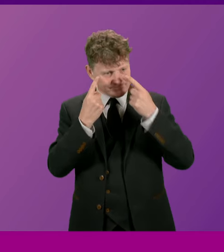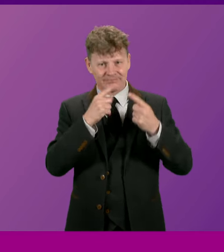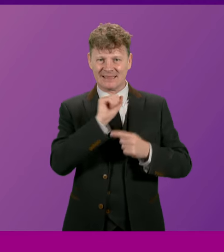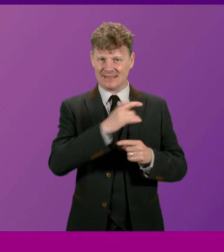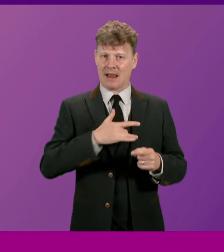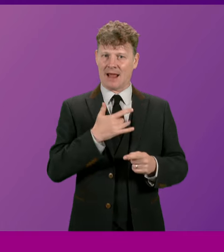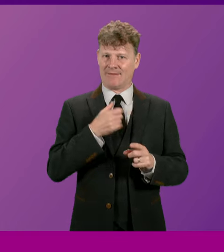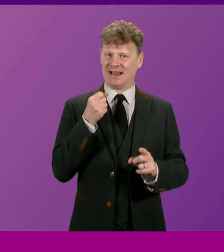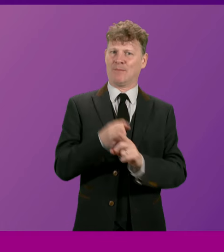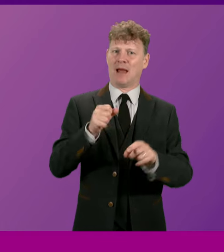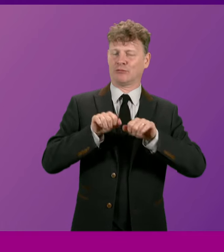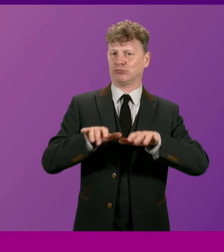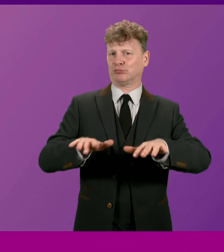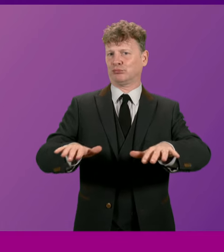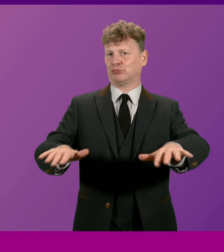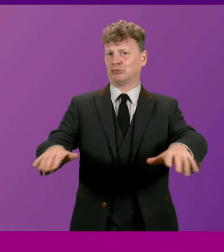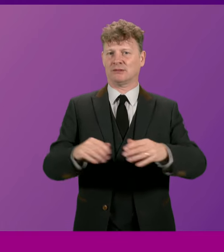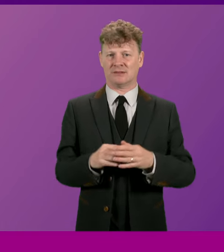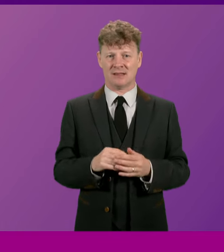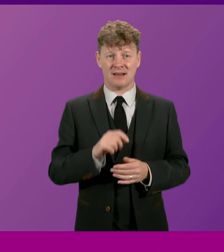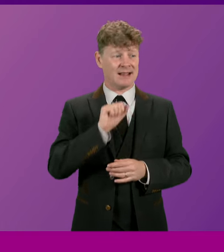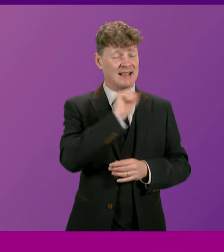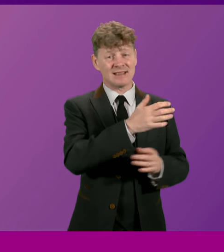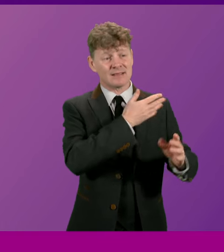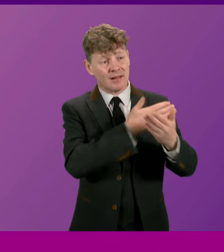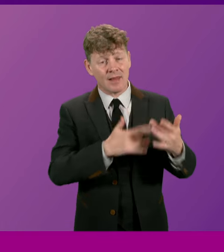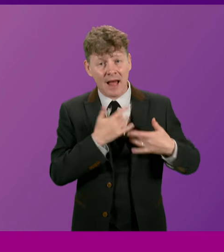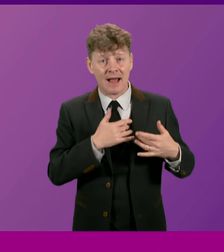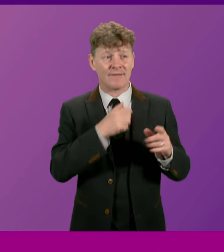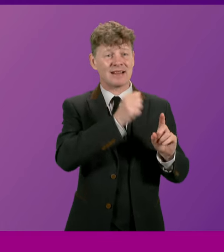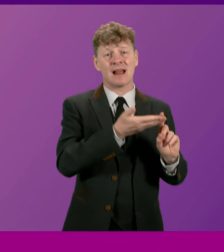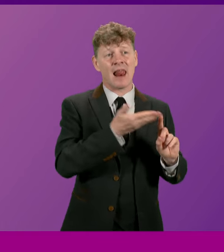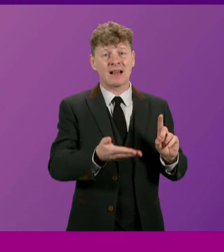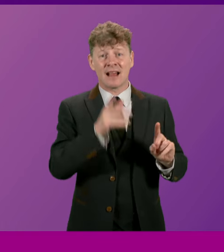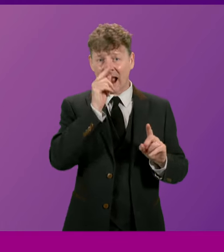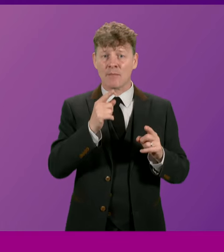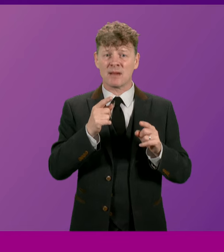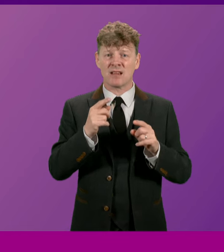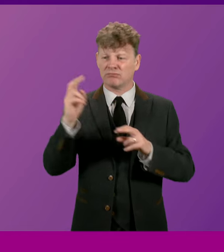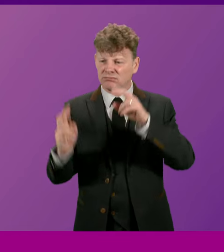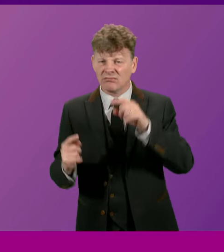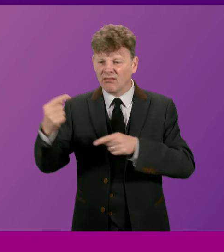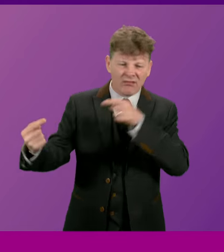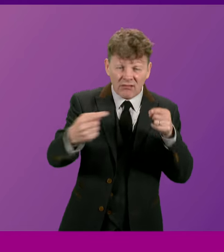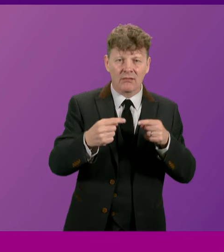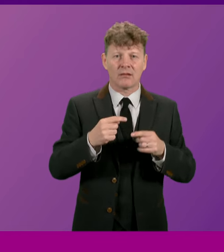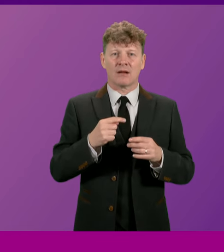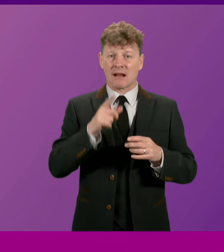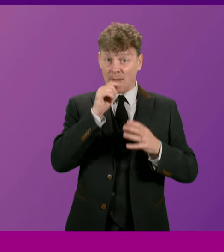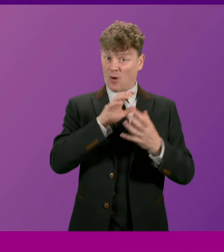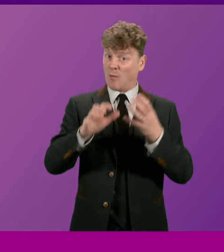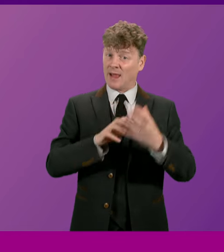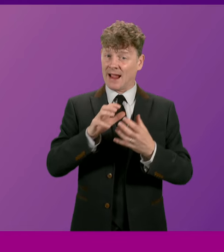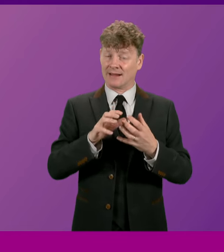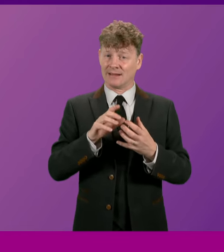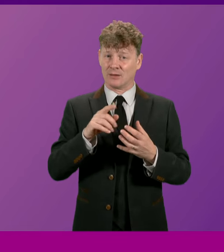People's lives and their legacies can be contested and they can be complicated. So this is not a moment for an assessment of the entirety